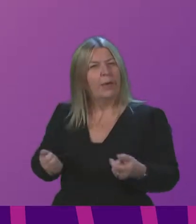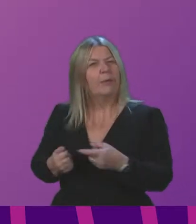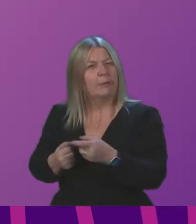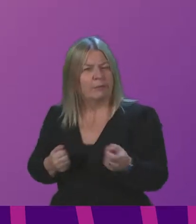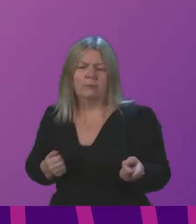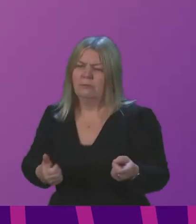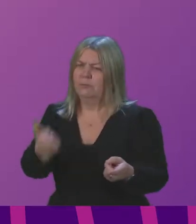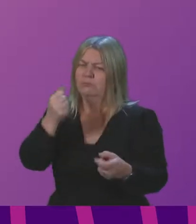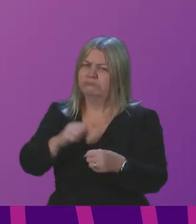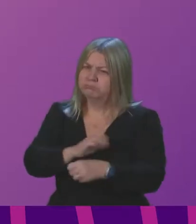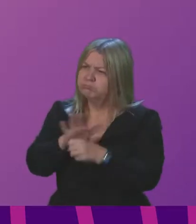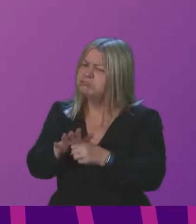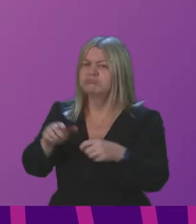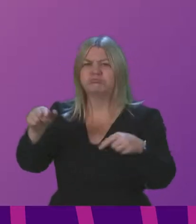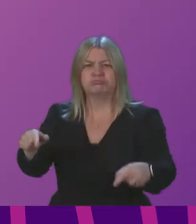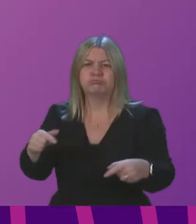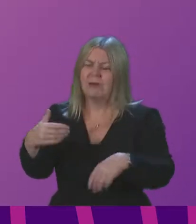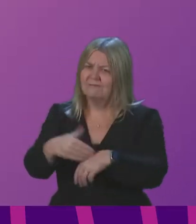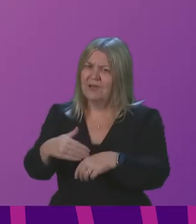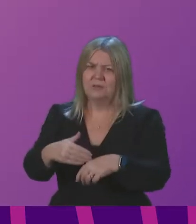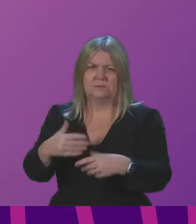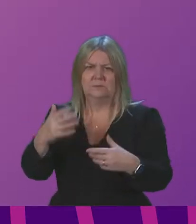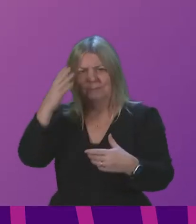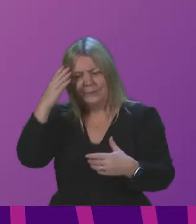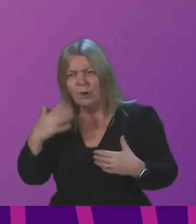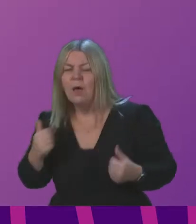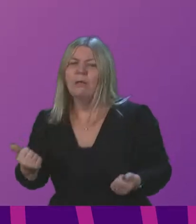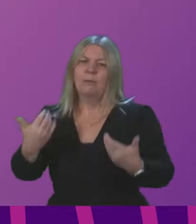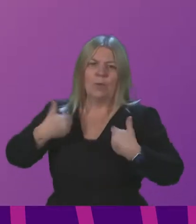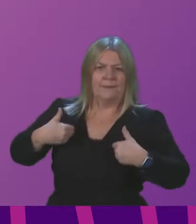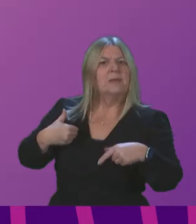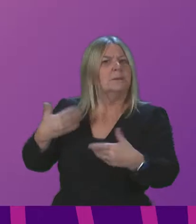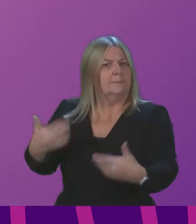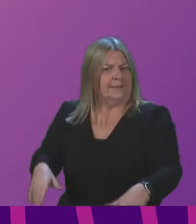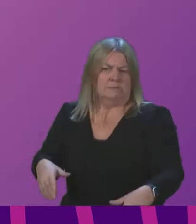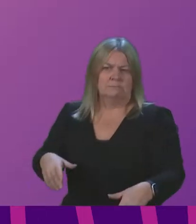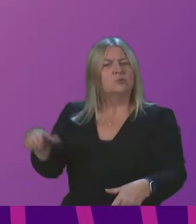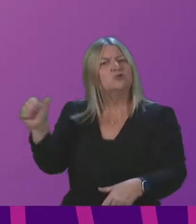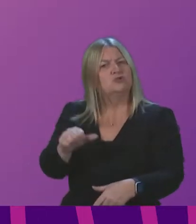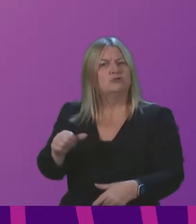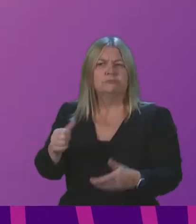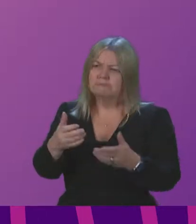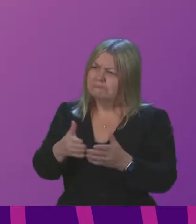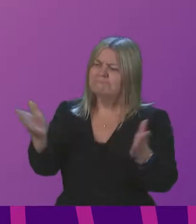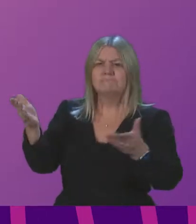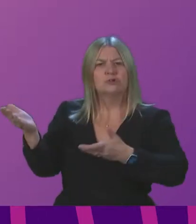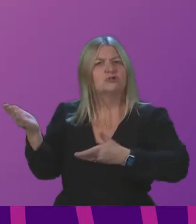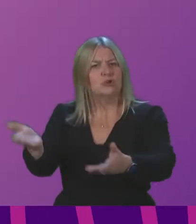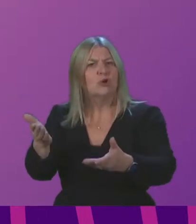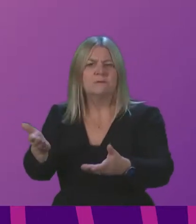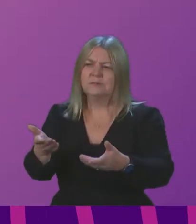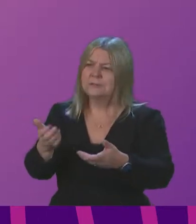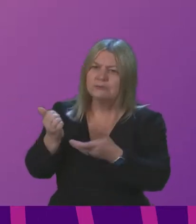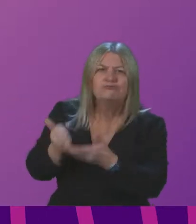well-being. The Greens are clear that everyone should have access to the support and treatment that is right for them whether that be medication, counselling, social